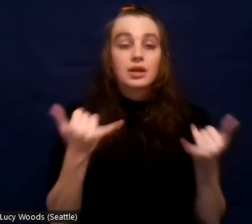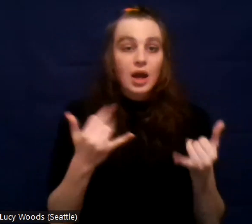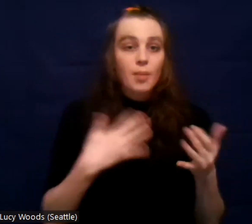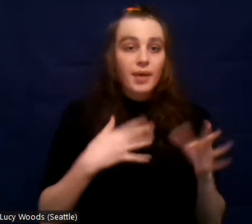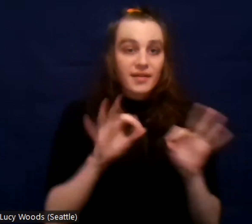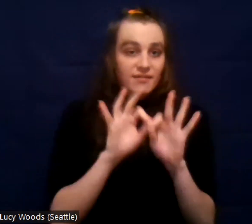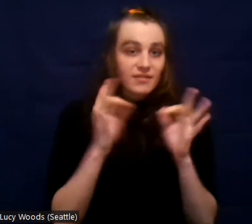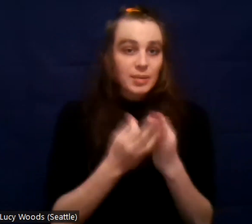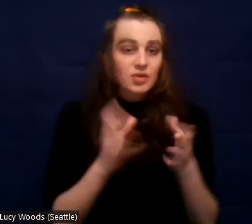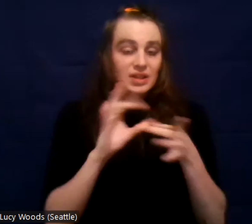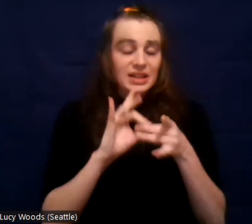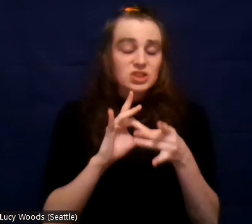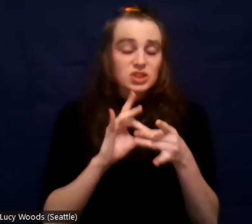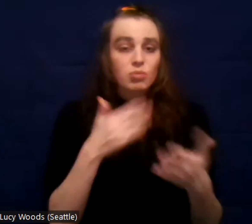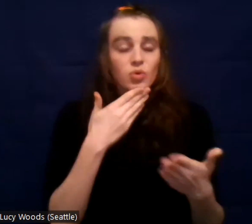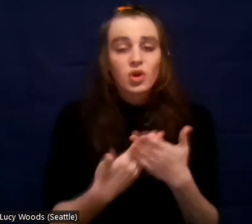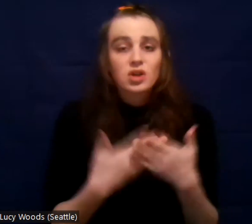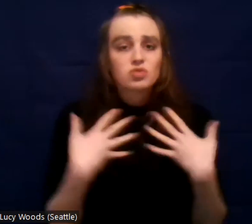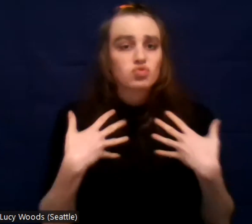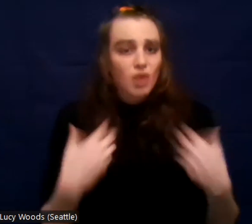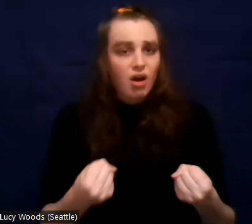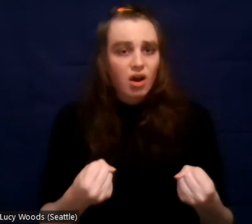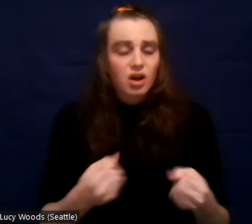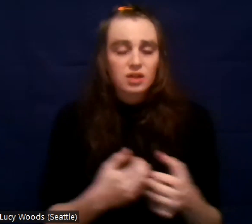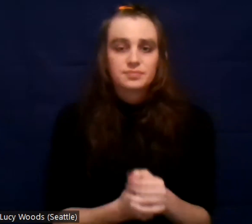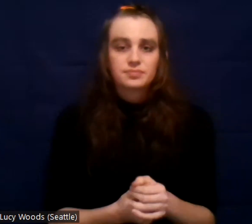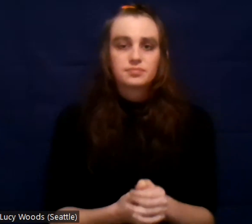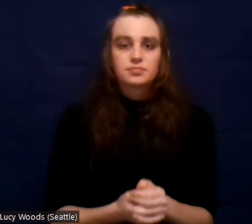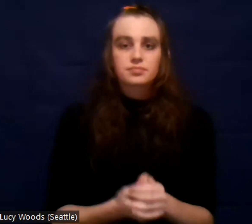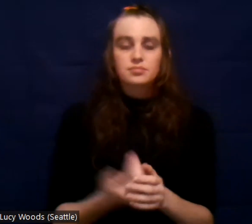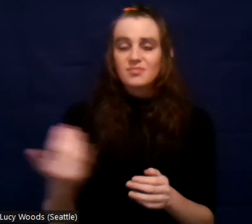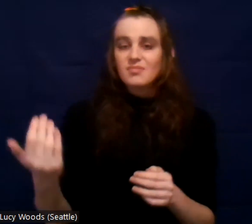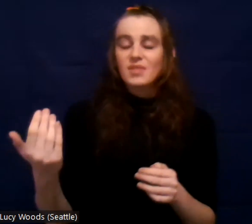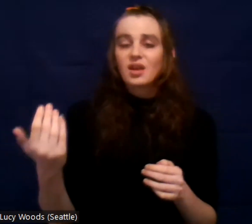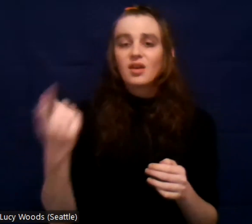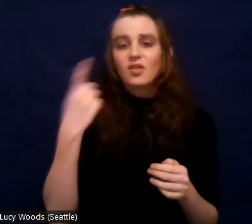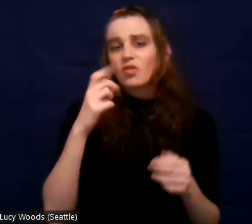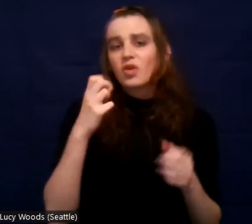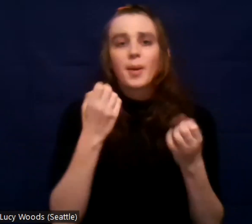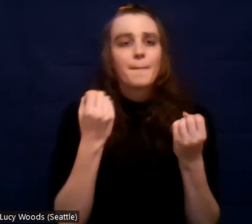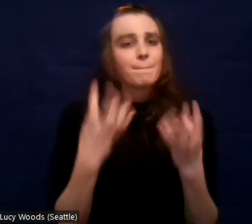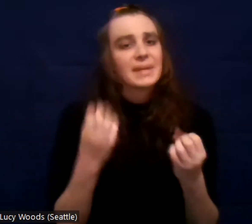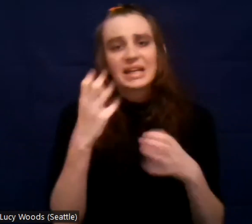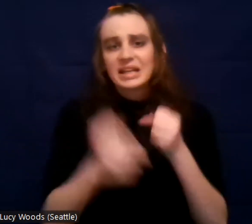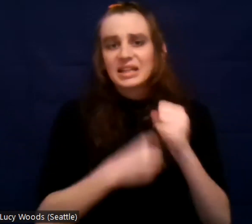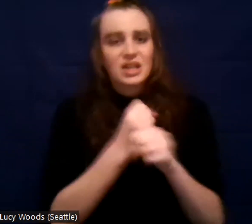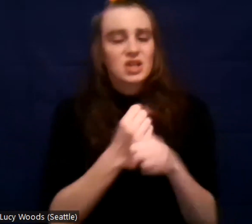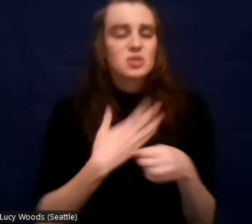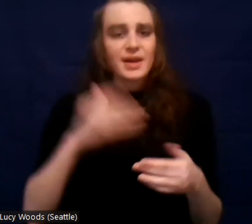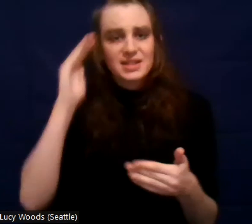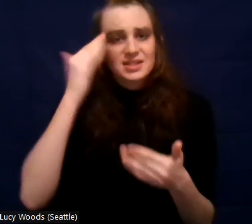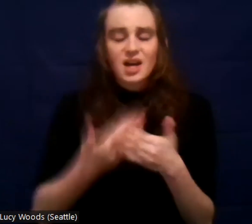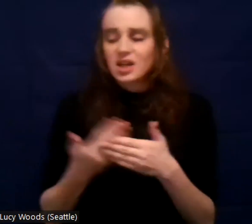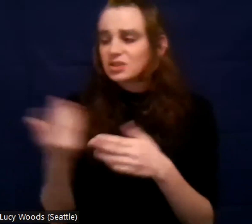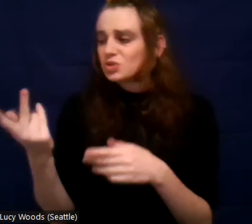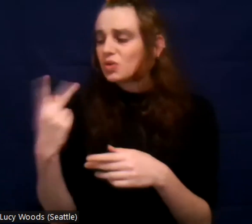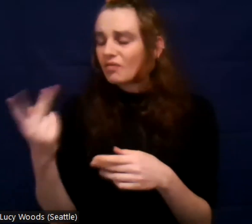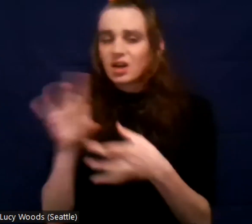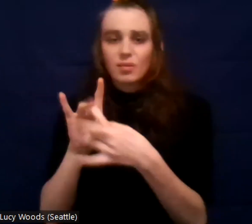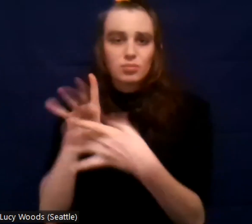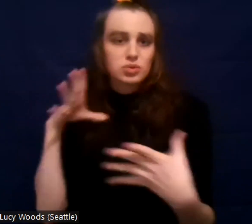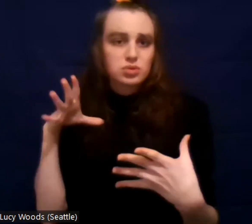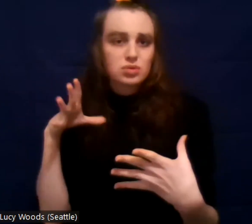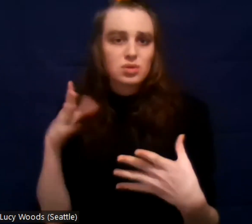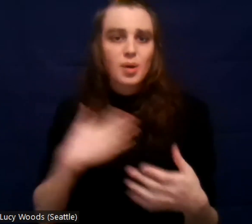I was disconnected for so many years from my son. Um, I didn't have relationship with my mom,